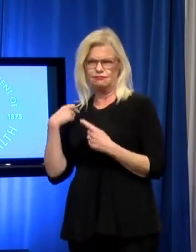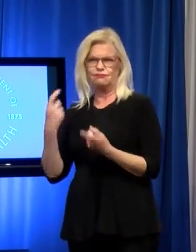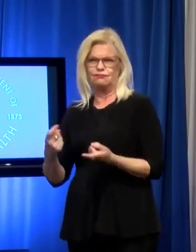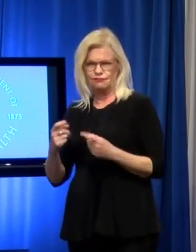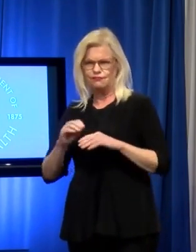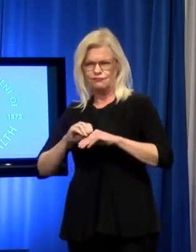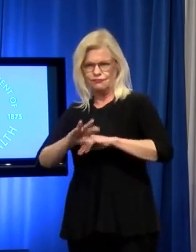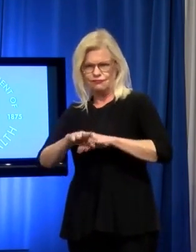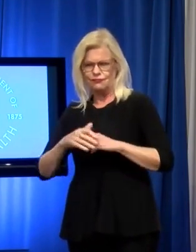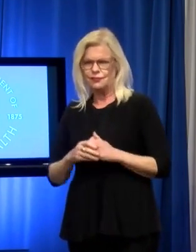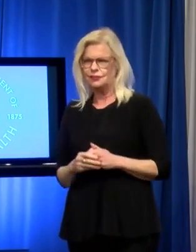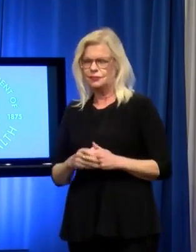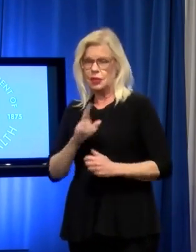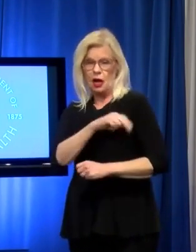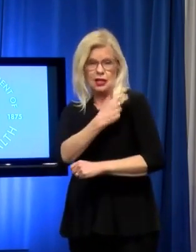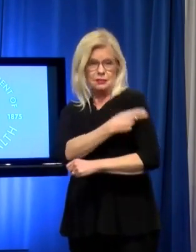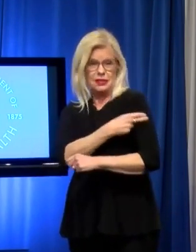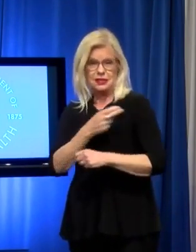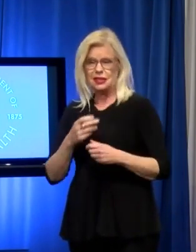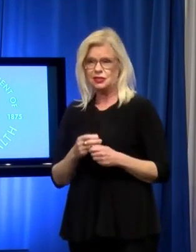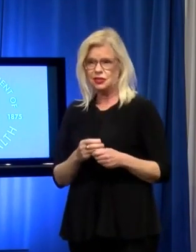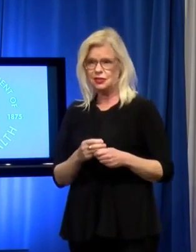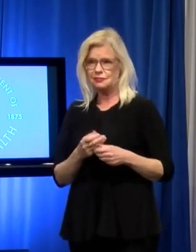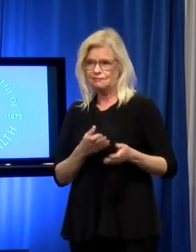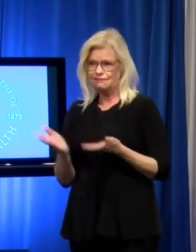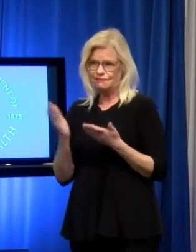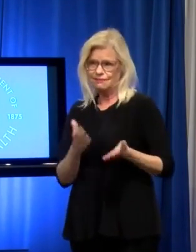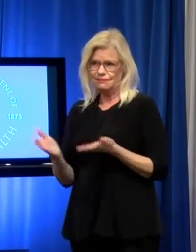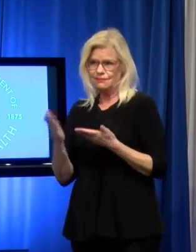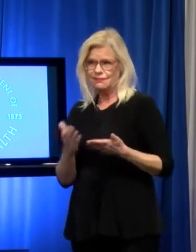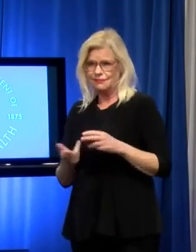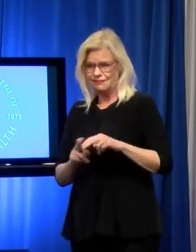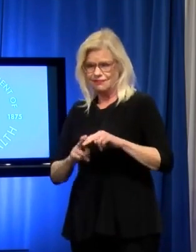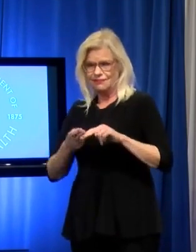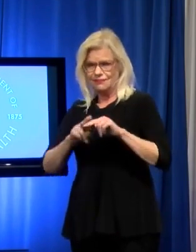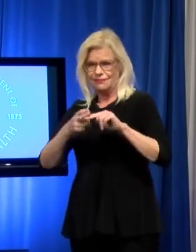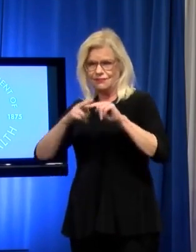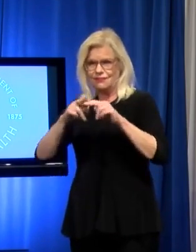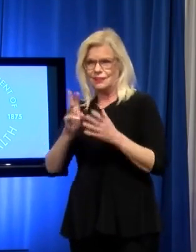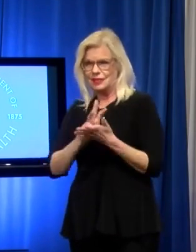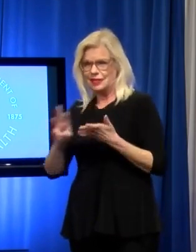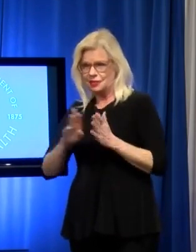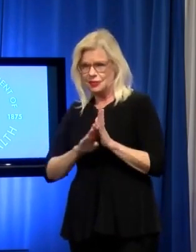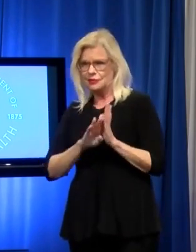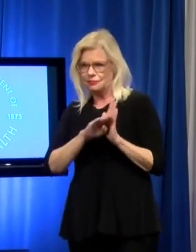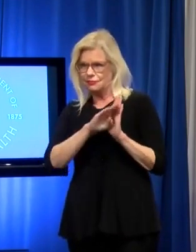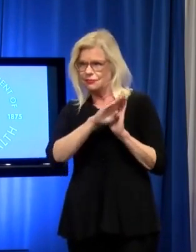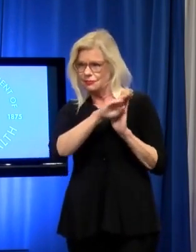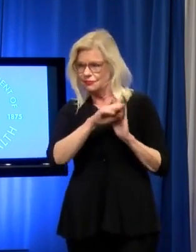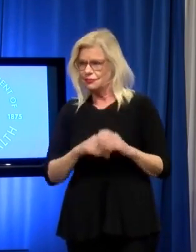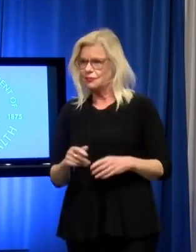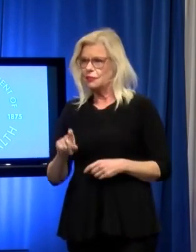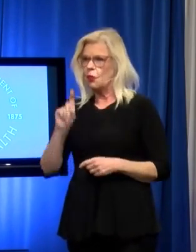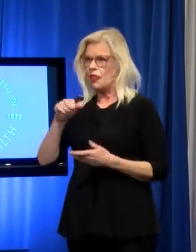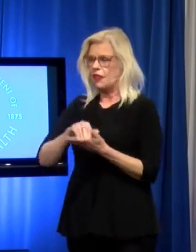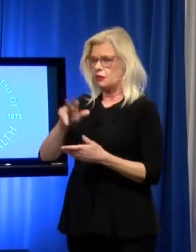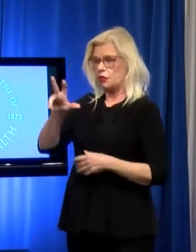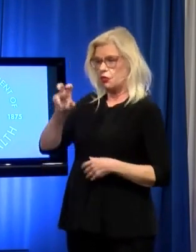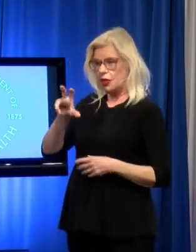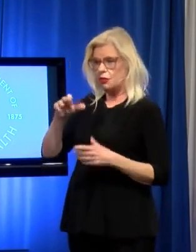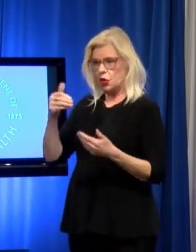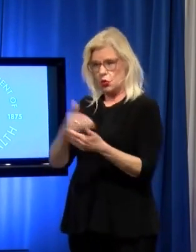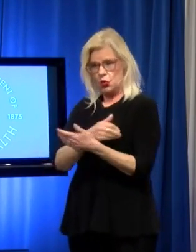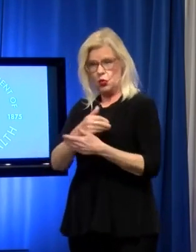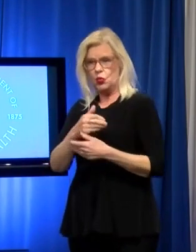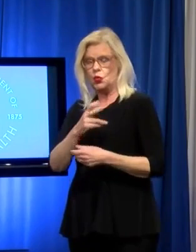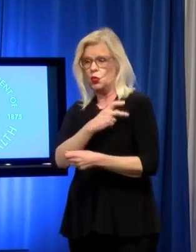We have had hospitalization numbers that have been steadily increasing now for about six weeks. We have more than 1,300 inpatients a day